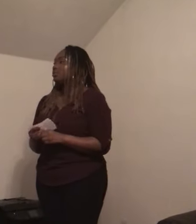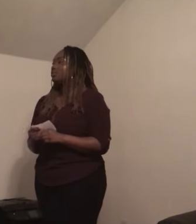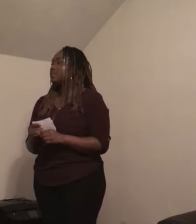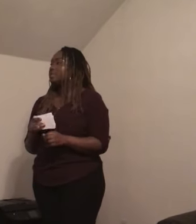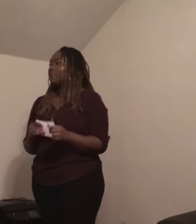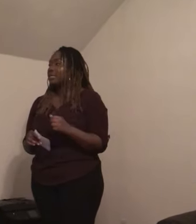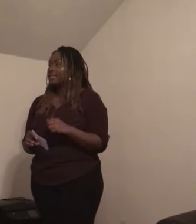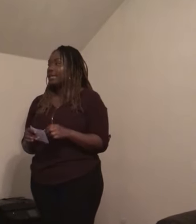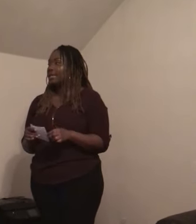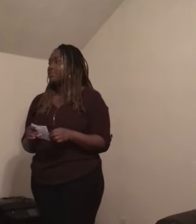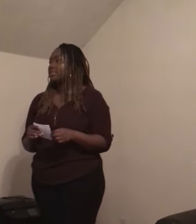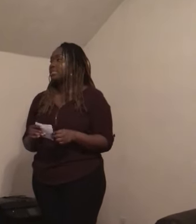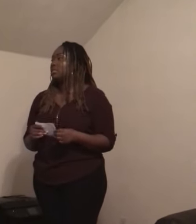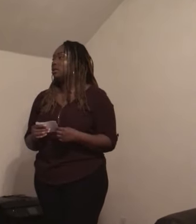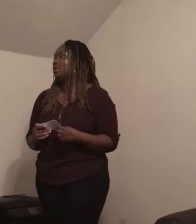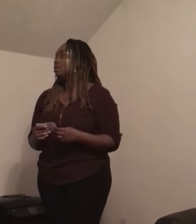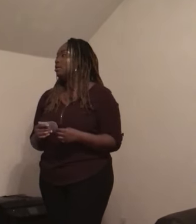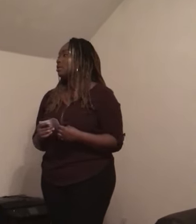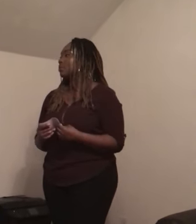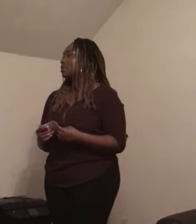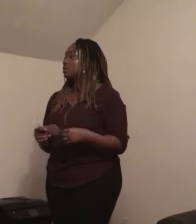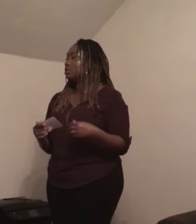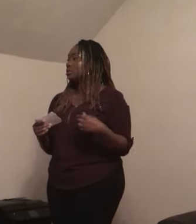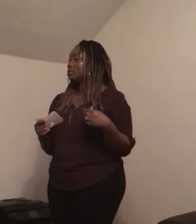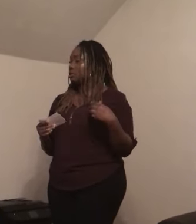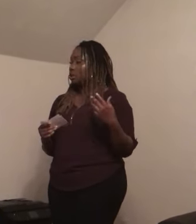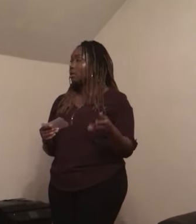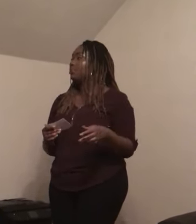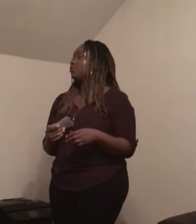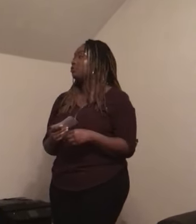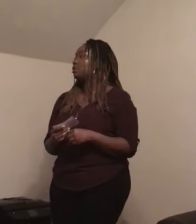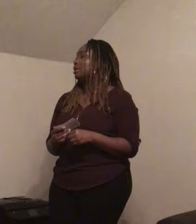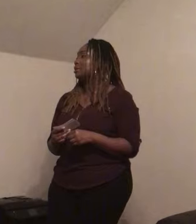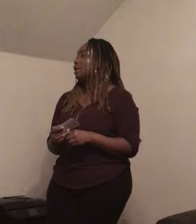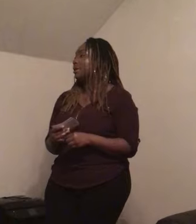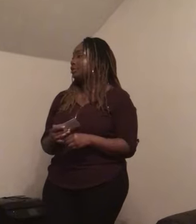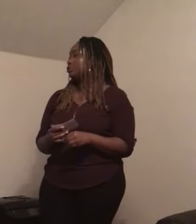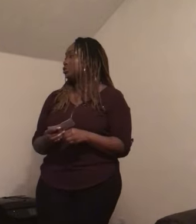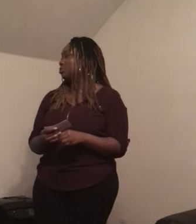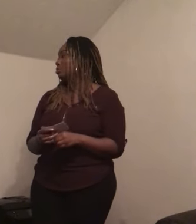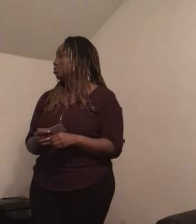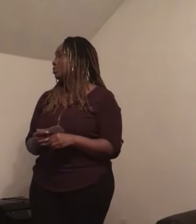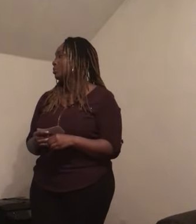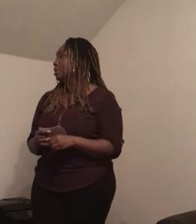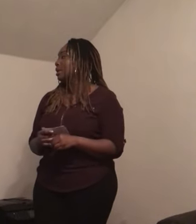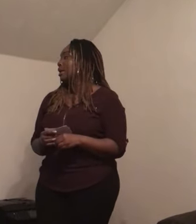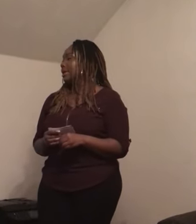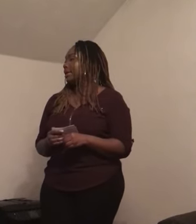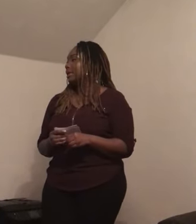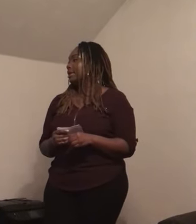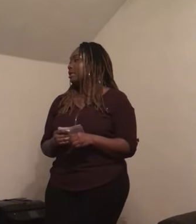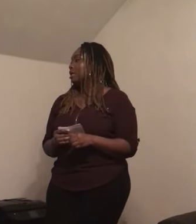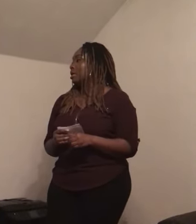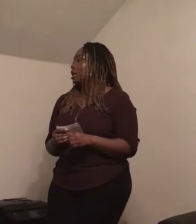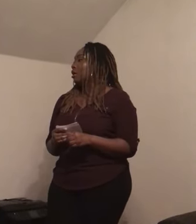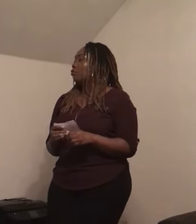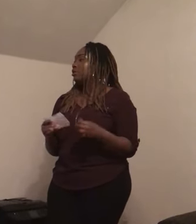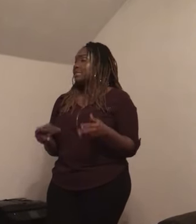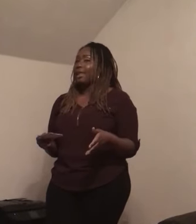Basic sign language is taught before a child enters school and with sign